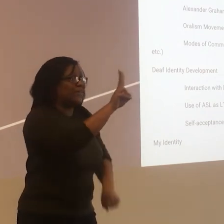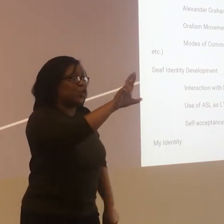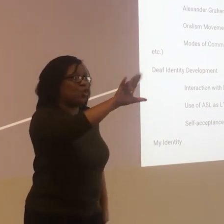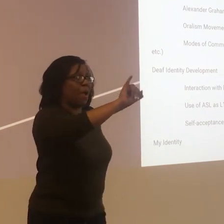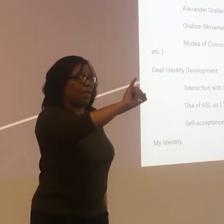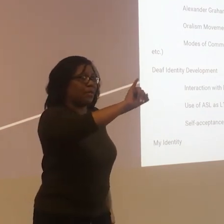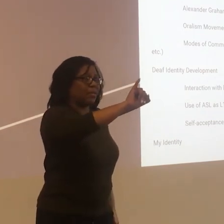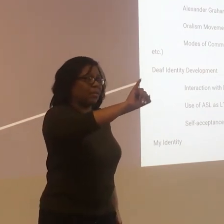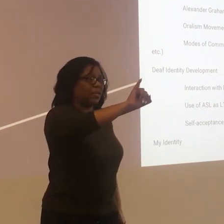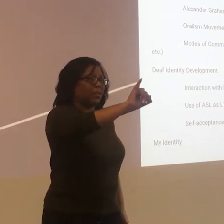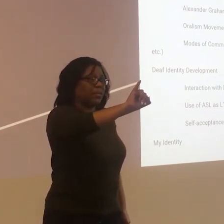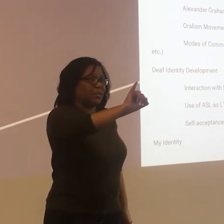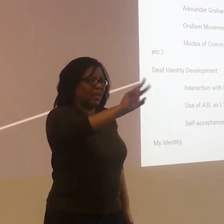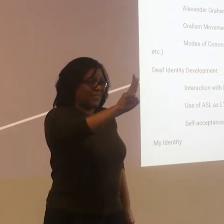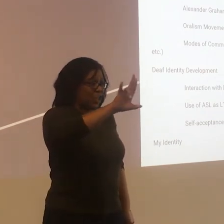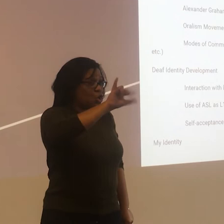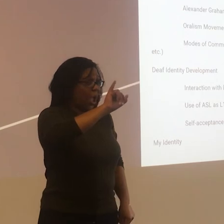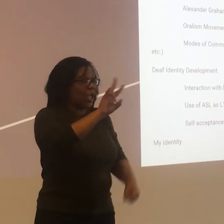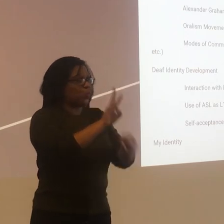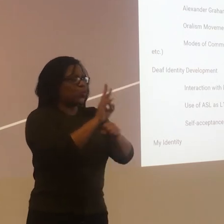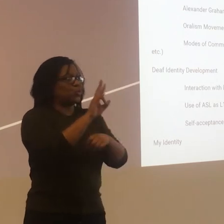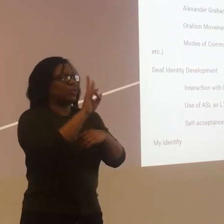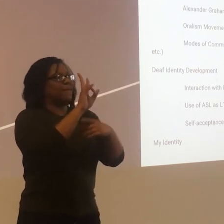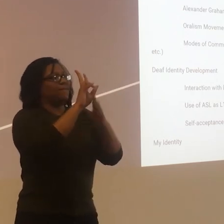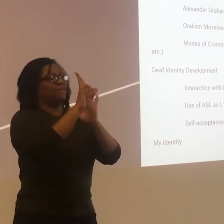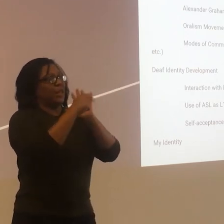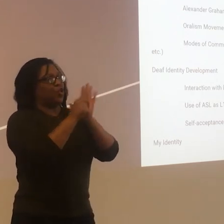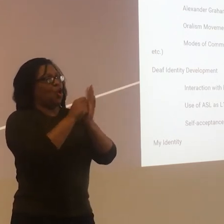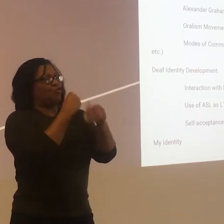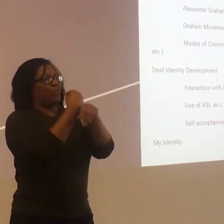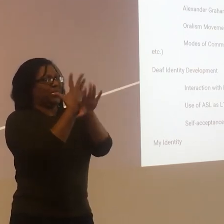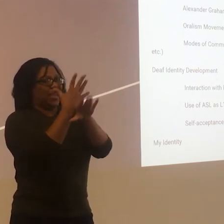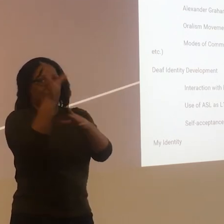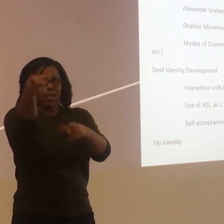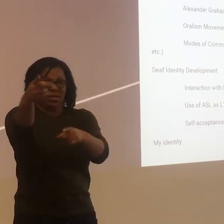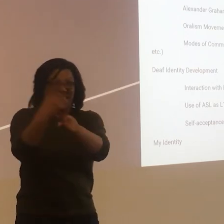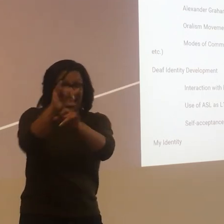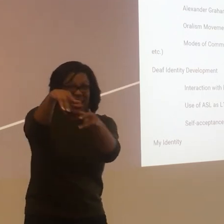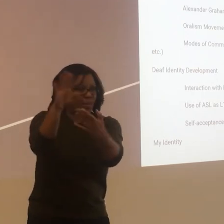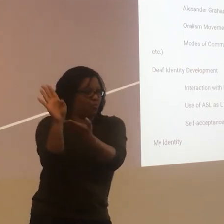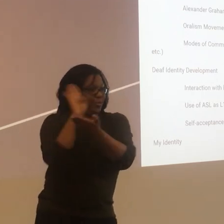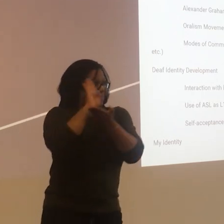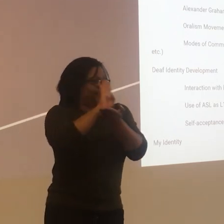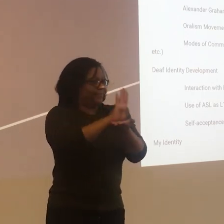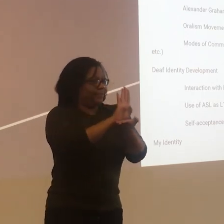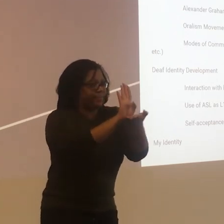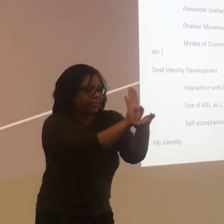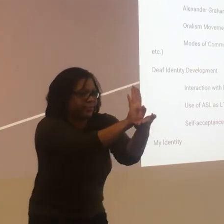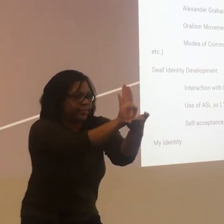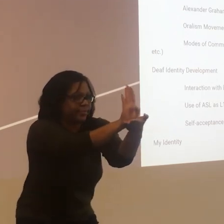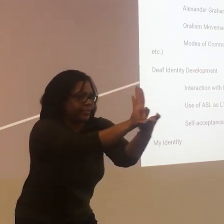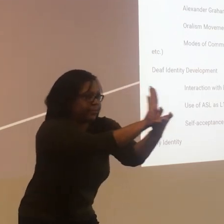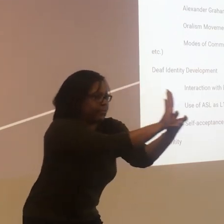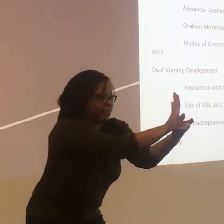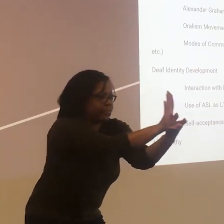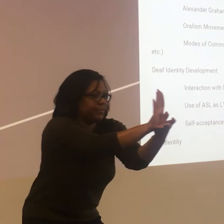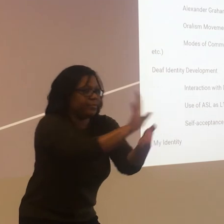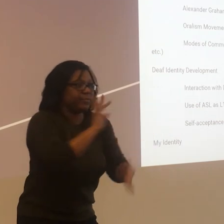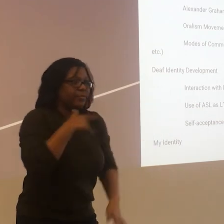pay for an interpreter? Nah, we'll just use VRI. Video relay or video remote interpreting where they bring you a little tablet